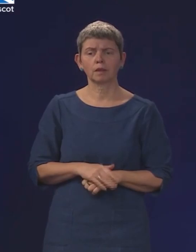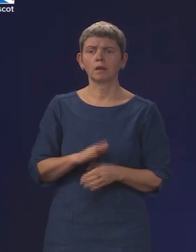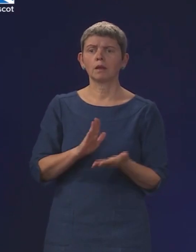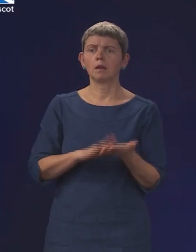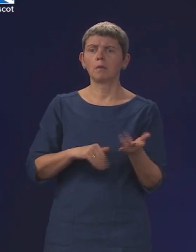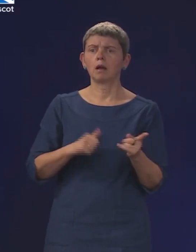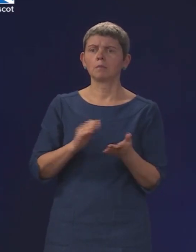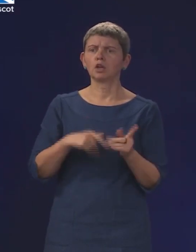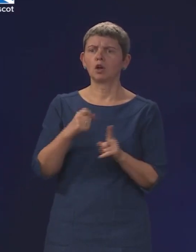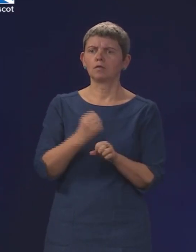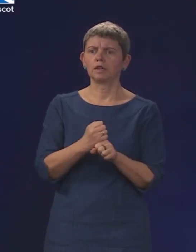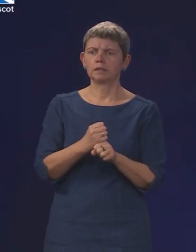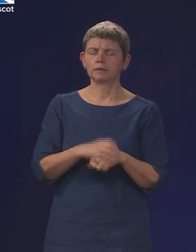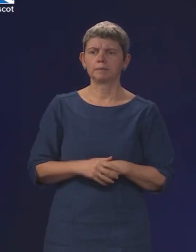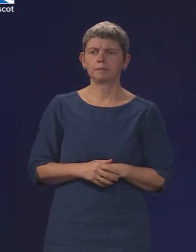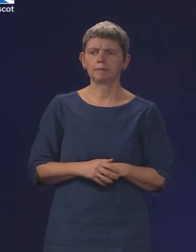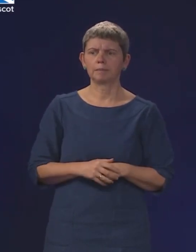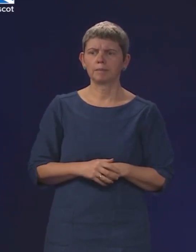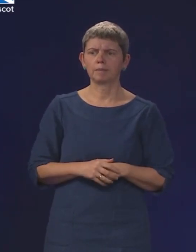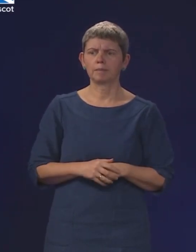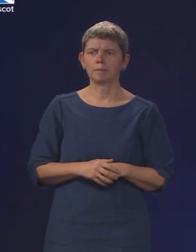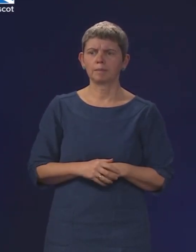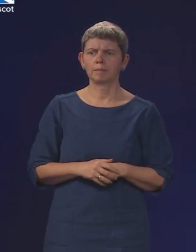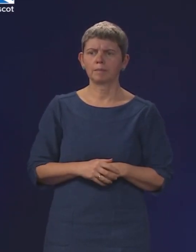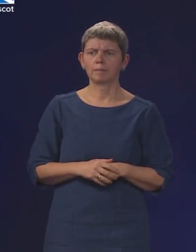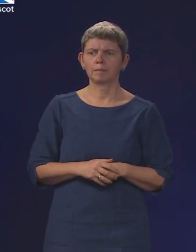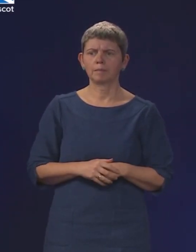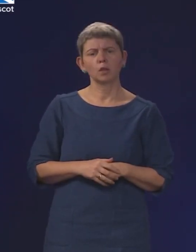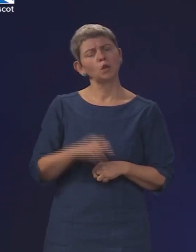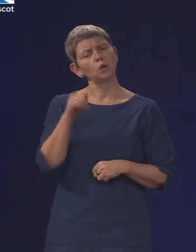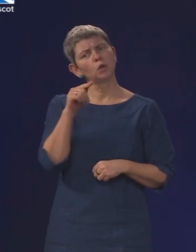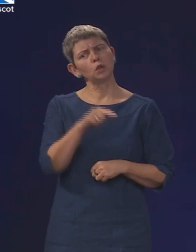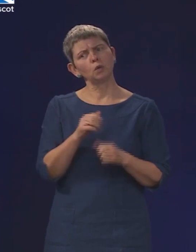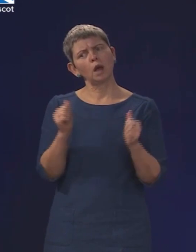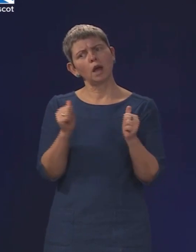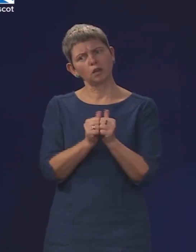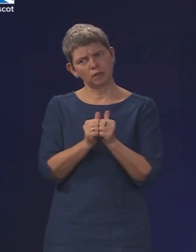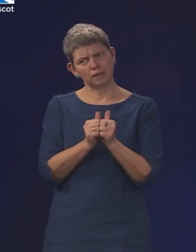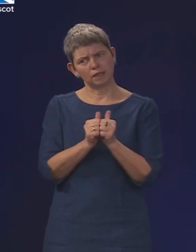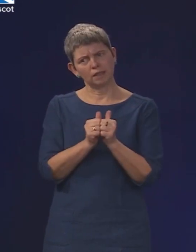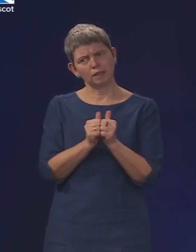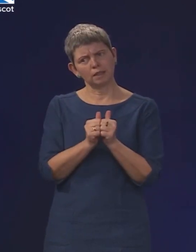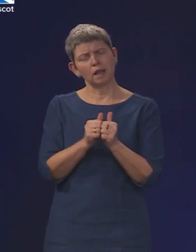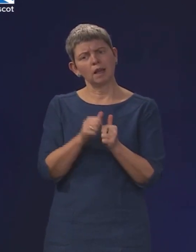Good afternoon. The first question is, do you agree with Jenny Gilruth that